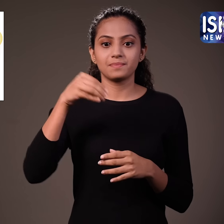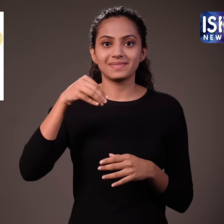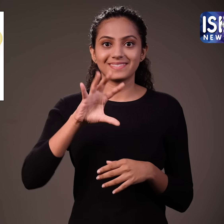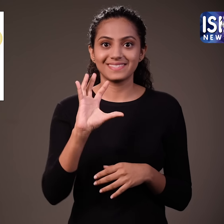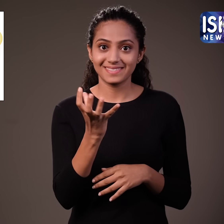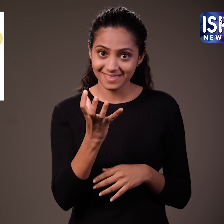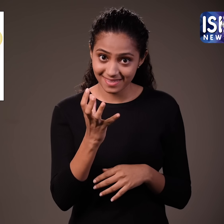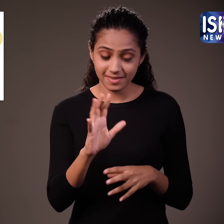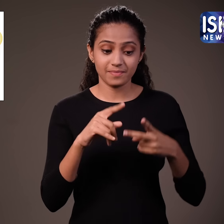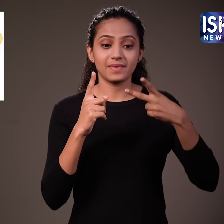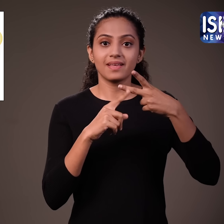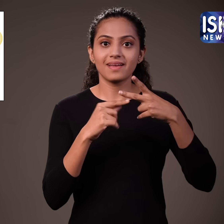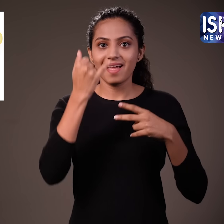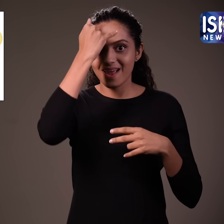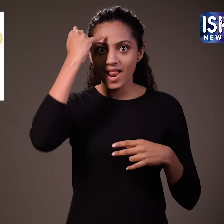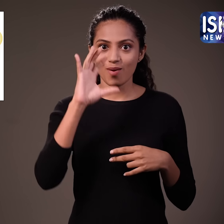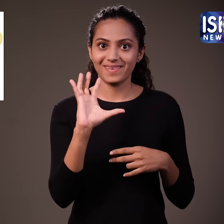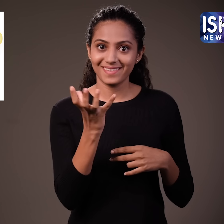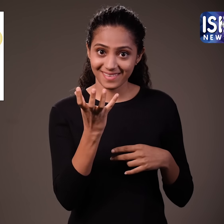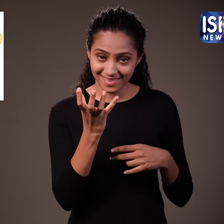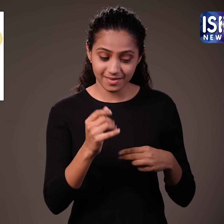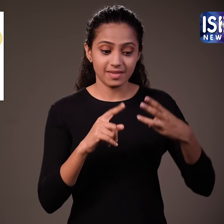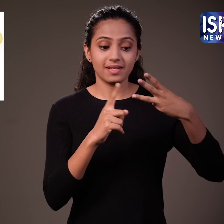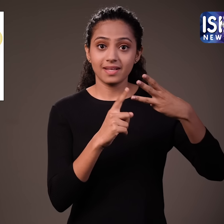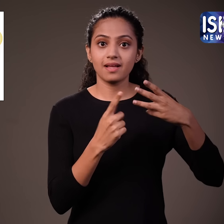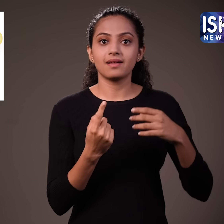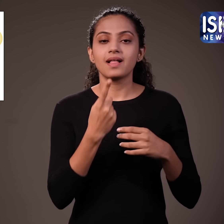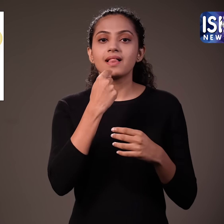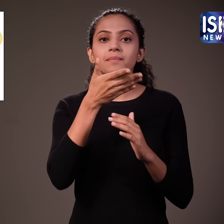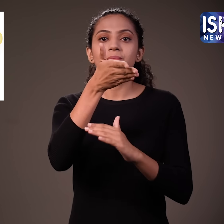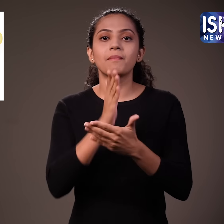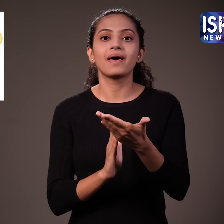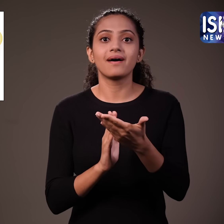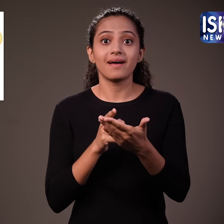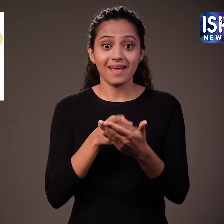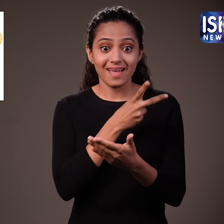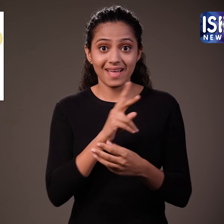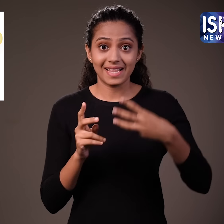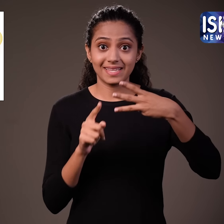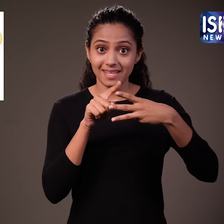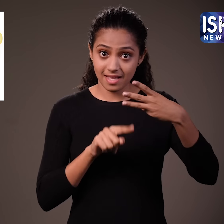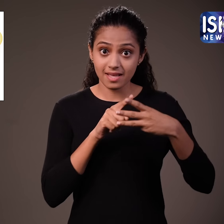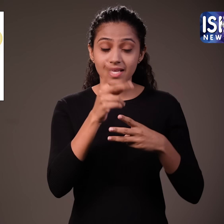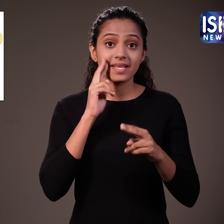If you are consuming musk melon, sun melon or watermelon,